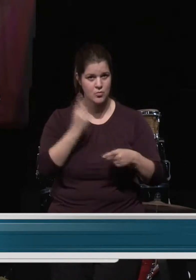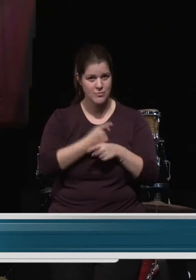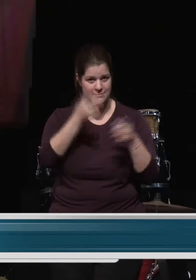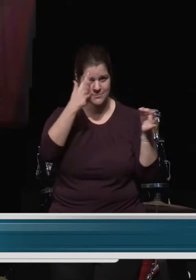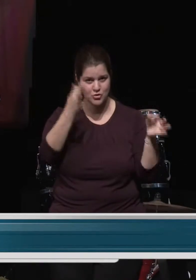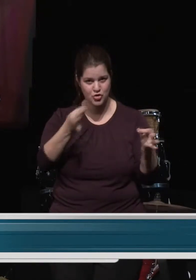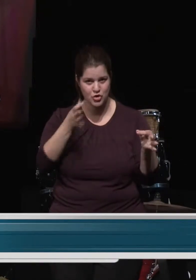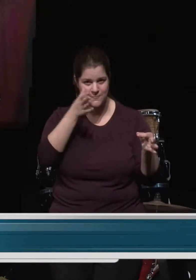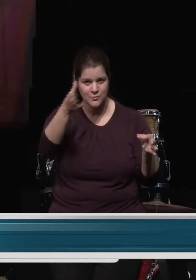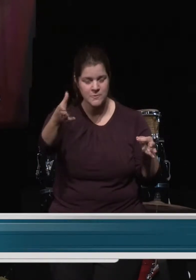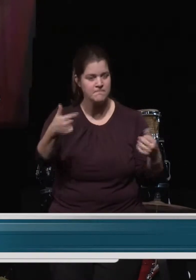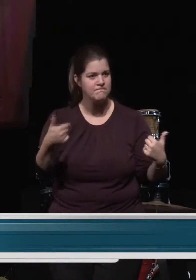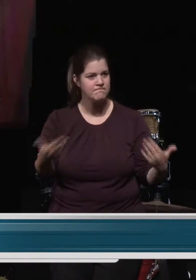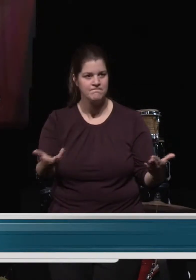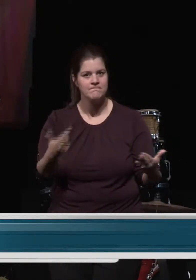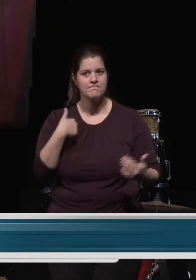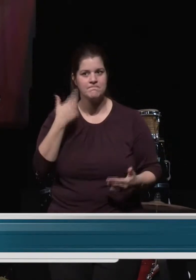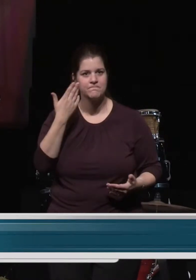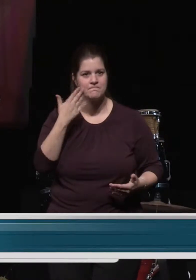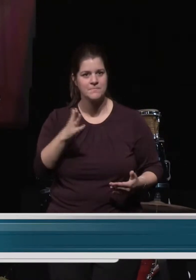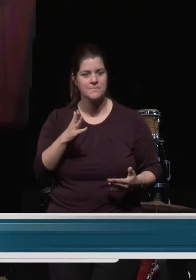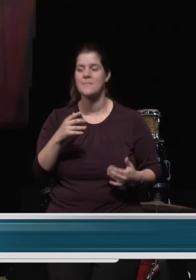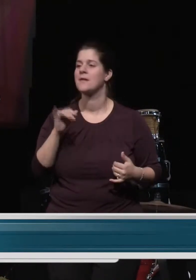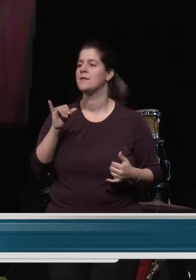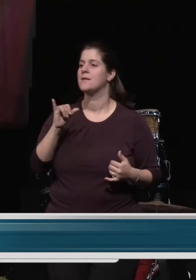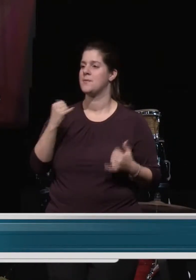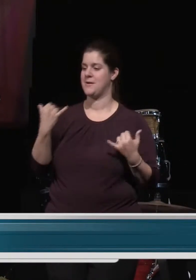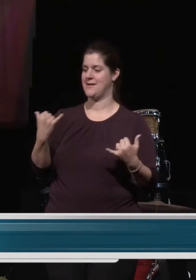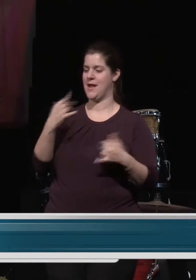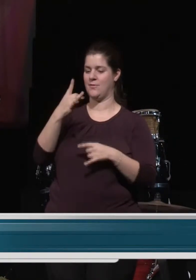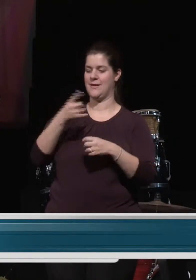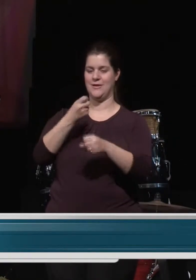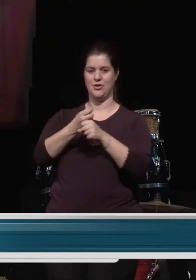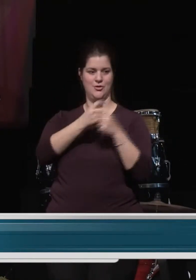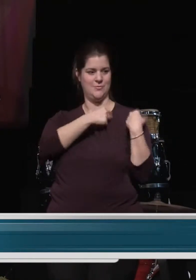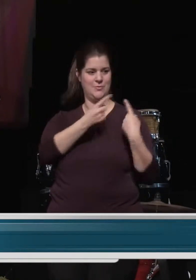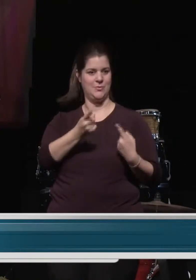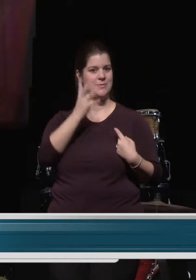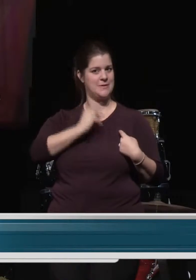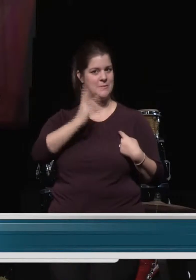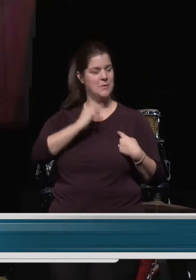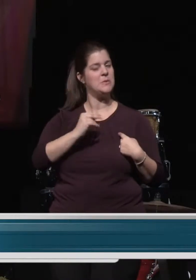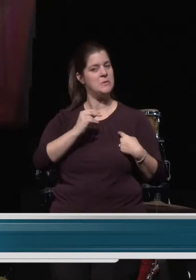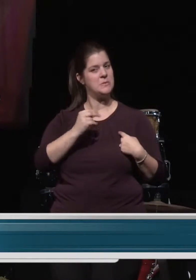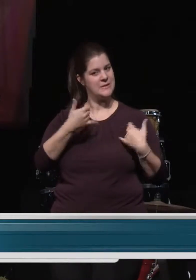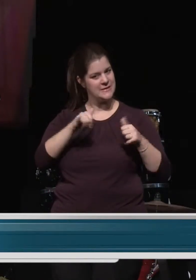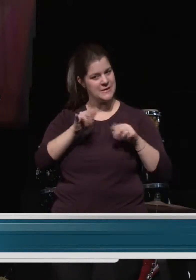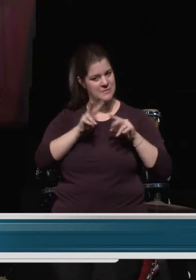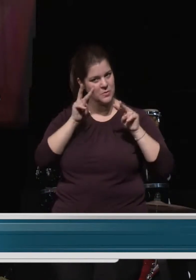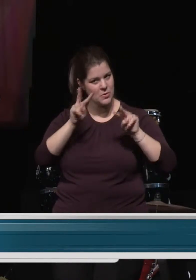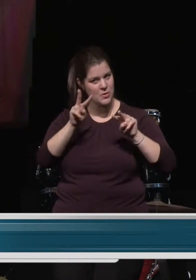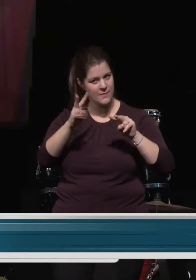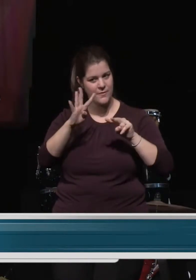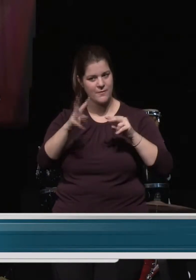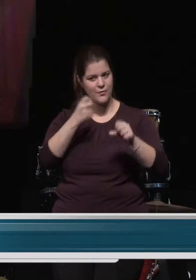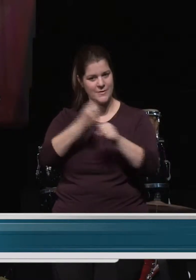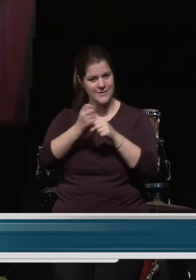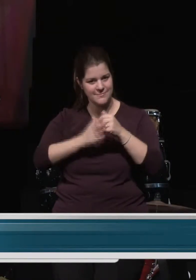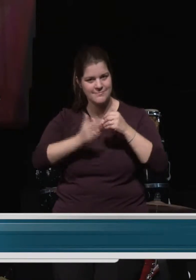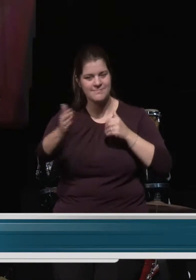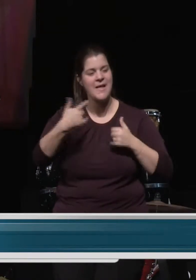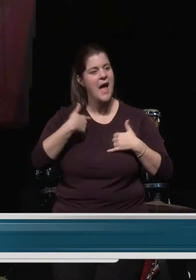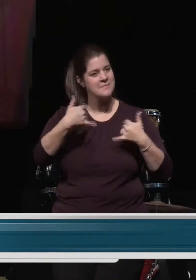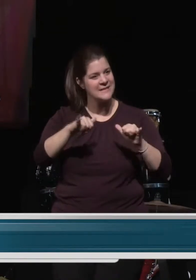Well, eight years later, I'm equally as excited. I will be looking at whether or not I will get things right.